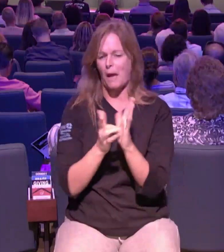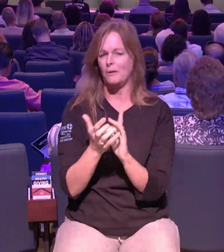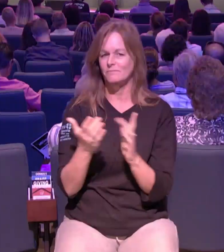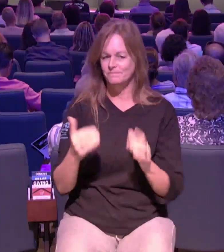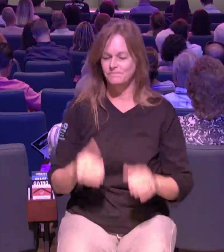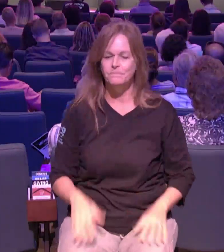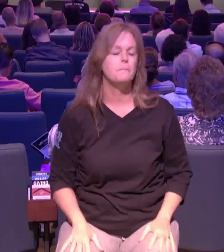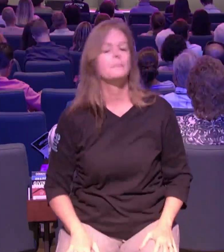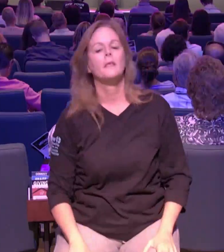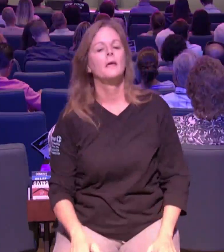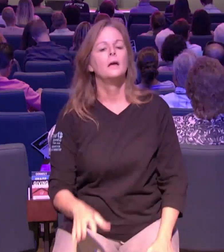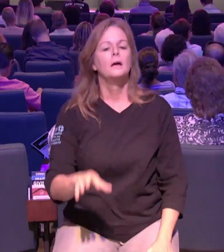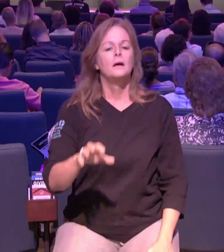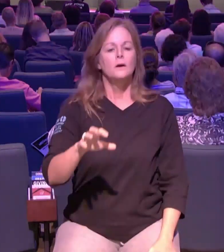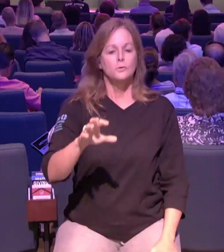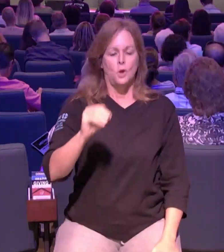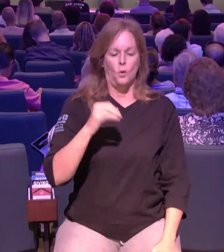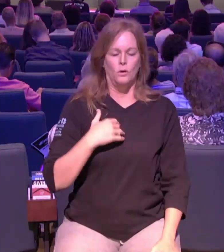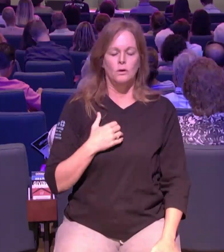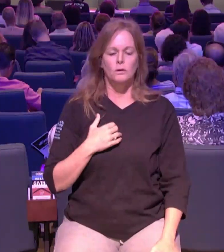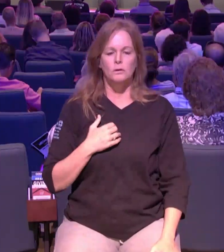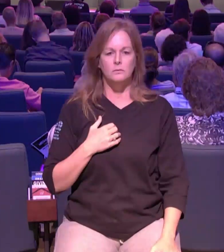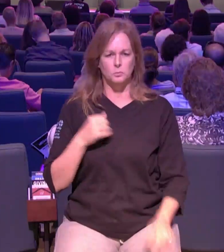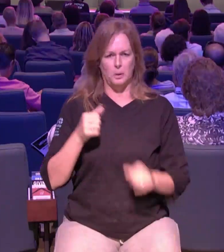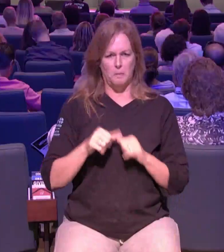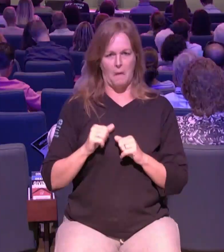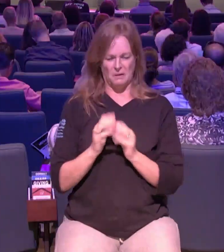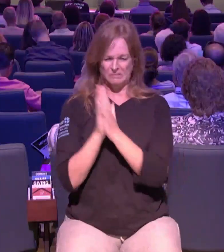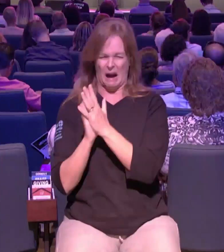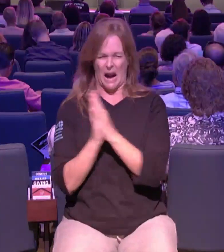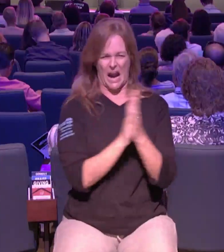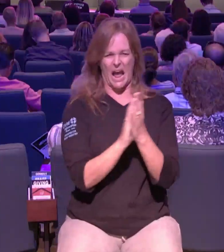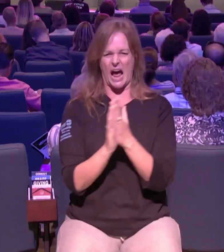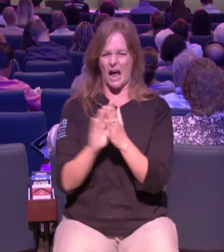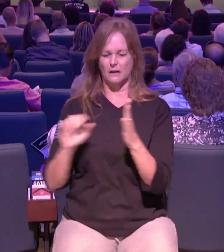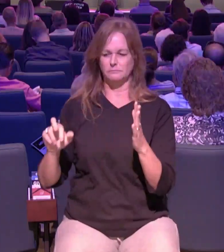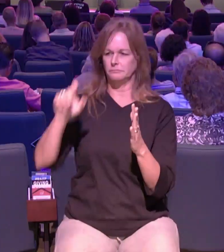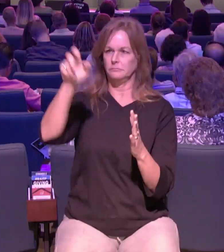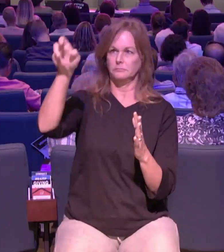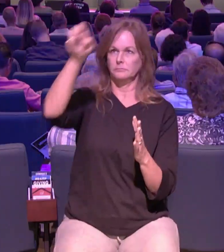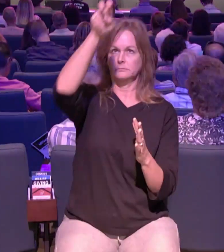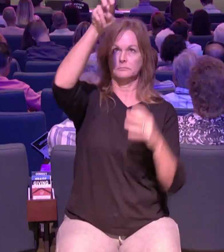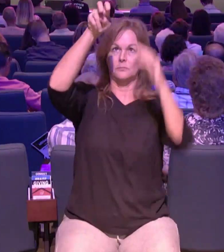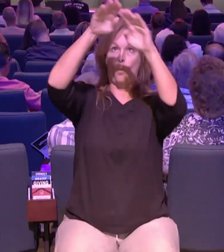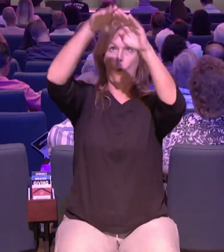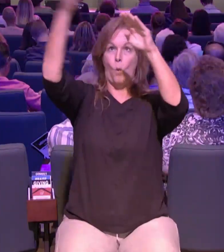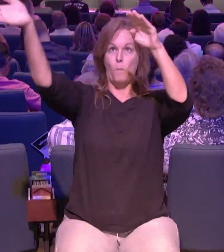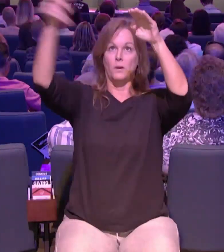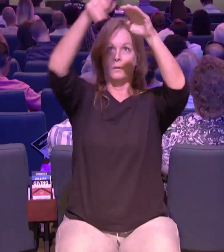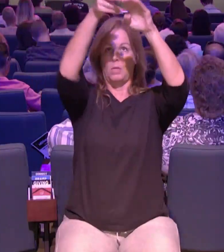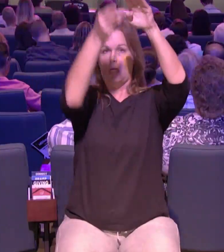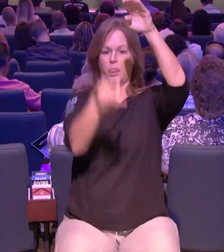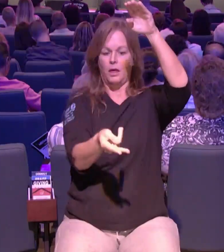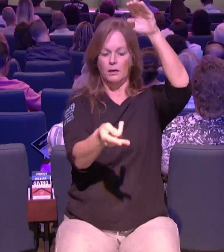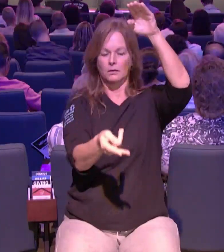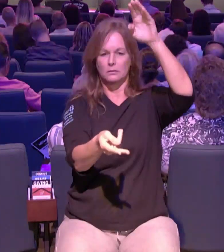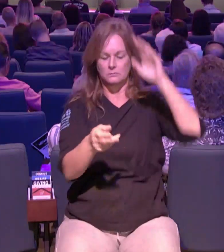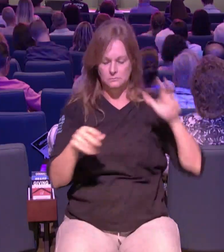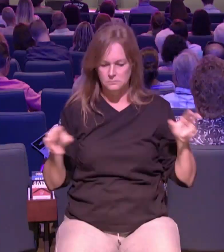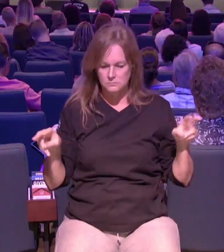the man down it says when jesus saw their faith he said to the paralyzed man son your sins are forgiven now notice it says there jesus